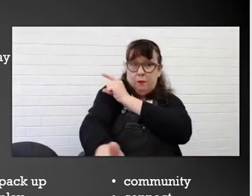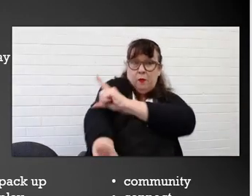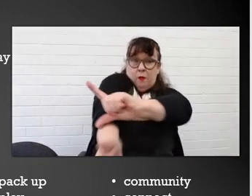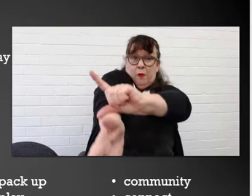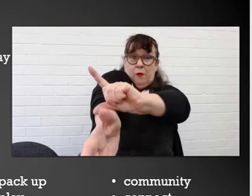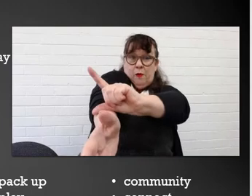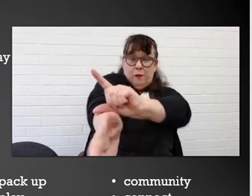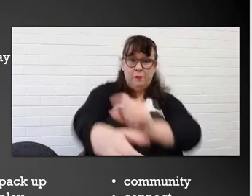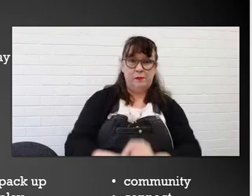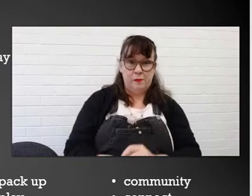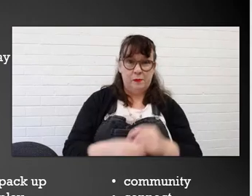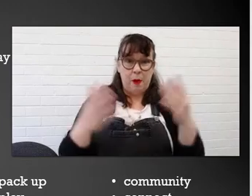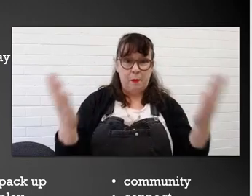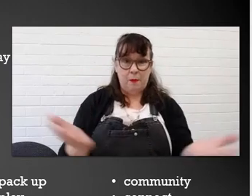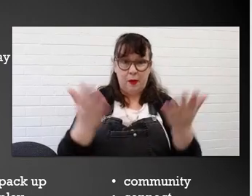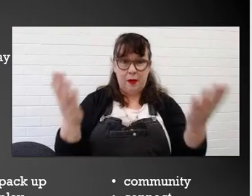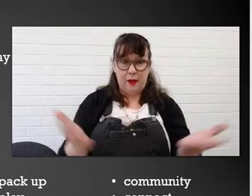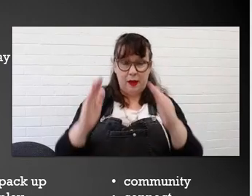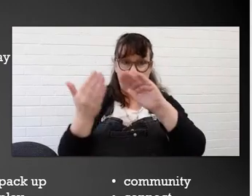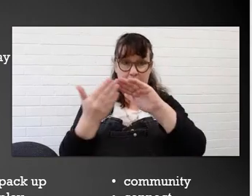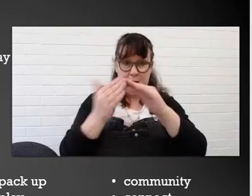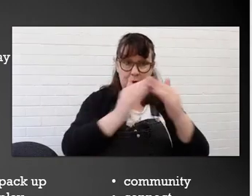Playing for building confidence.